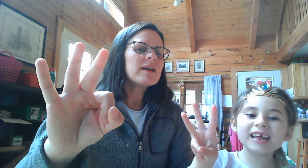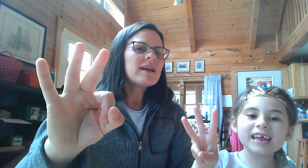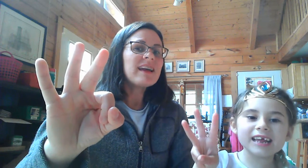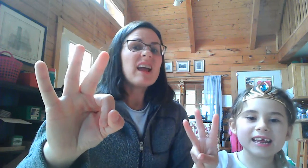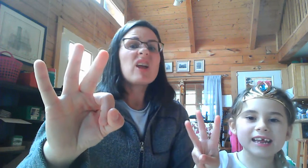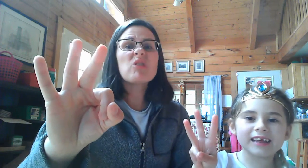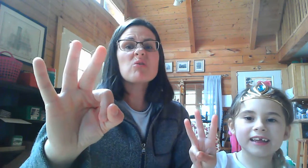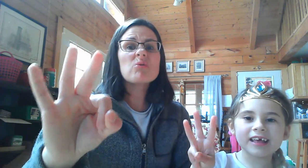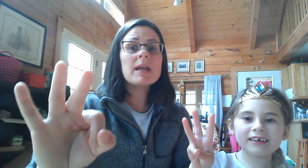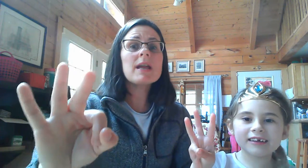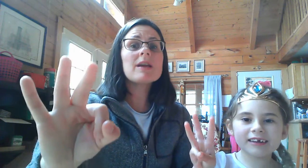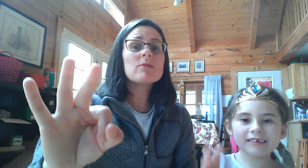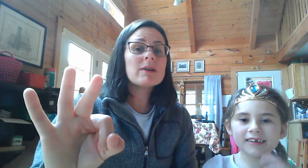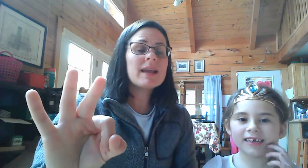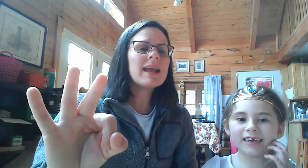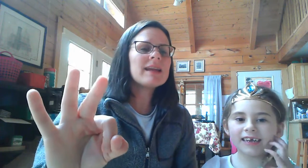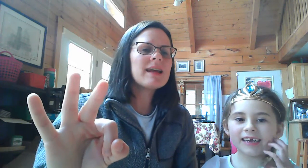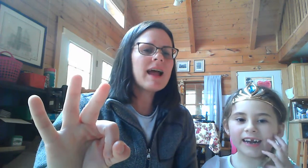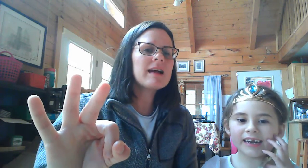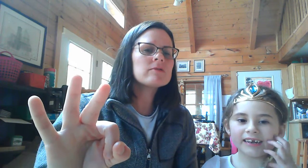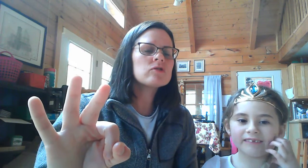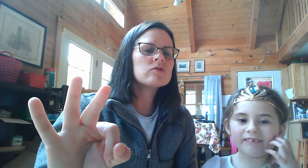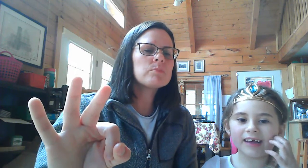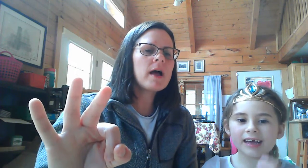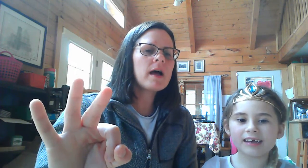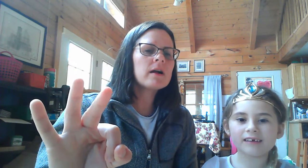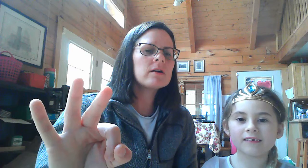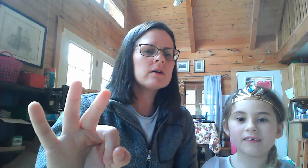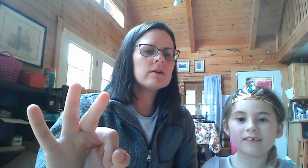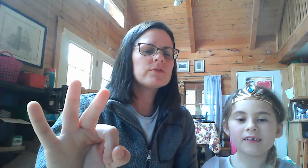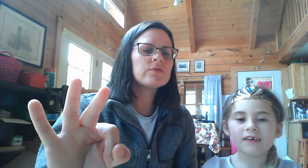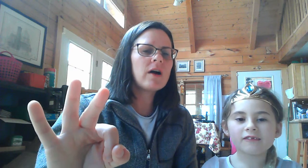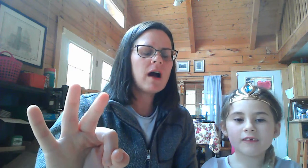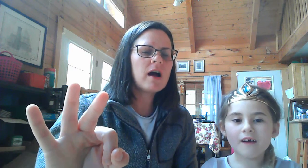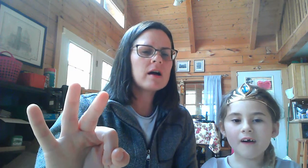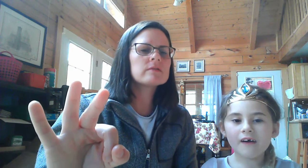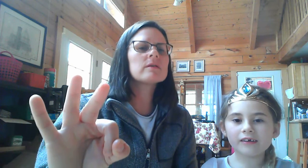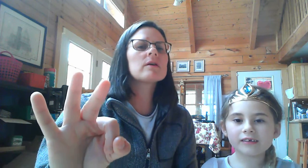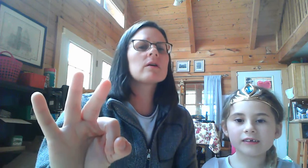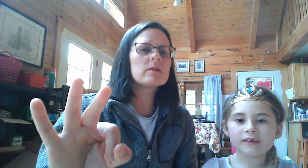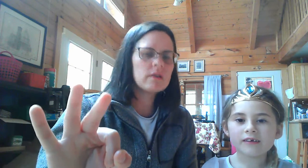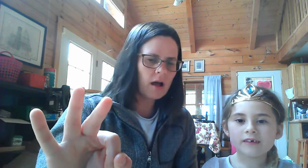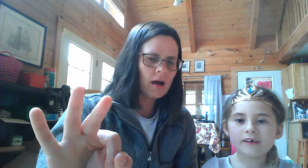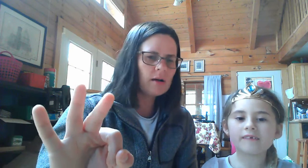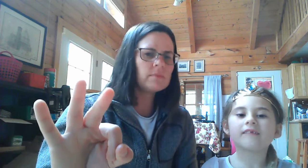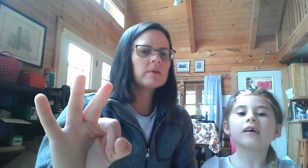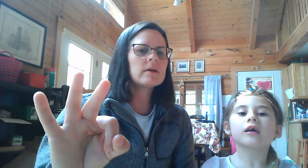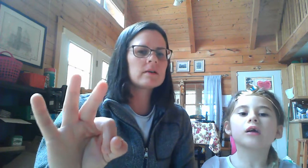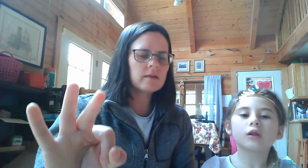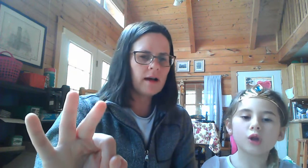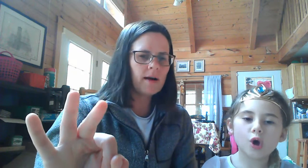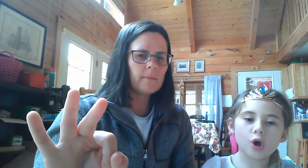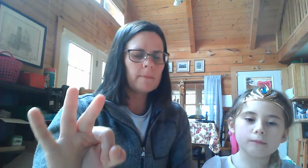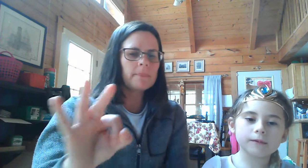green and speckled frogs. Glob, glob.